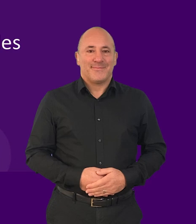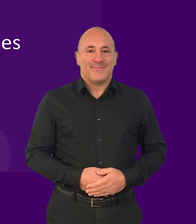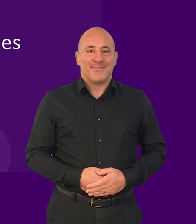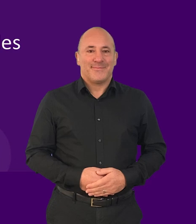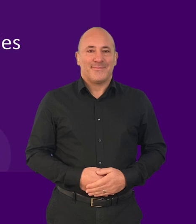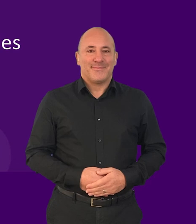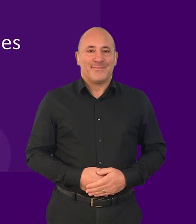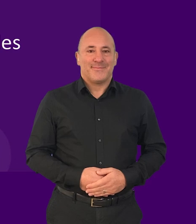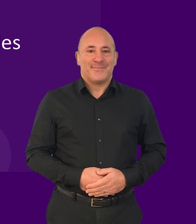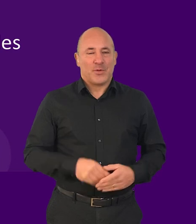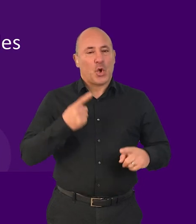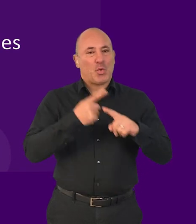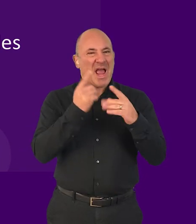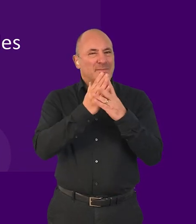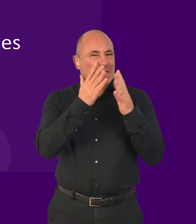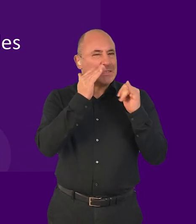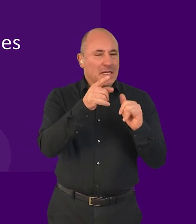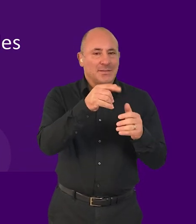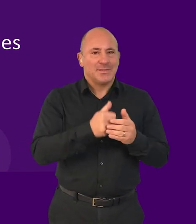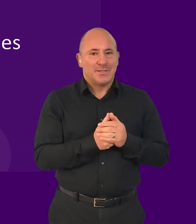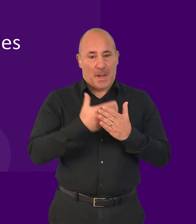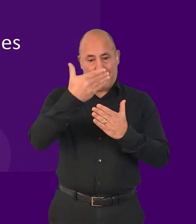Quick Accessibility Test Page Titles